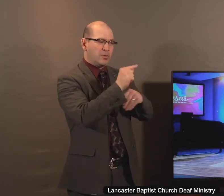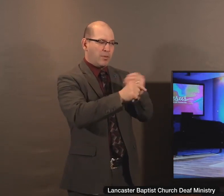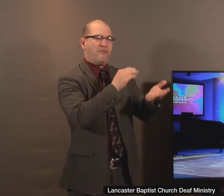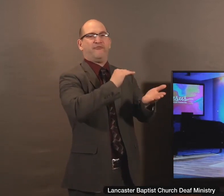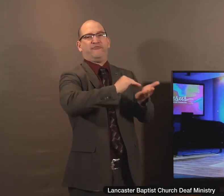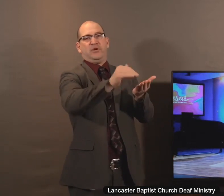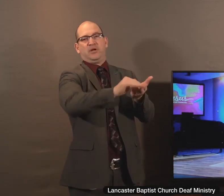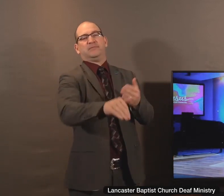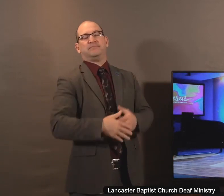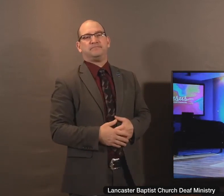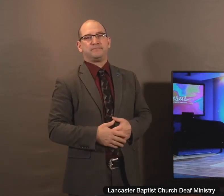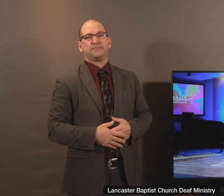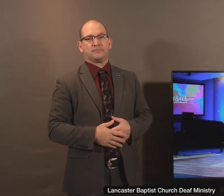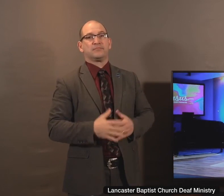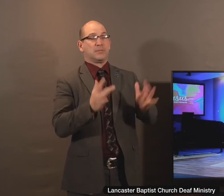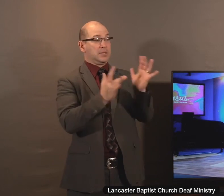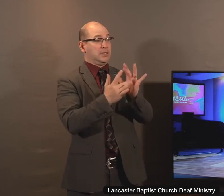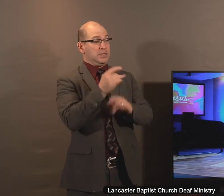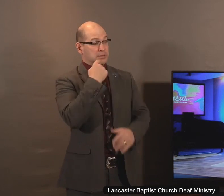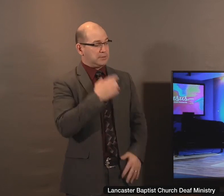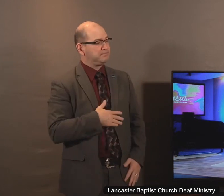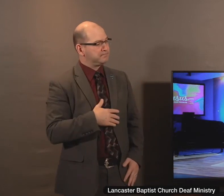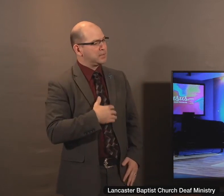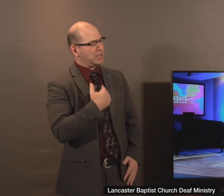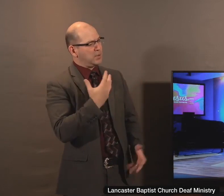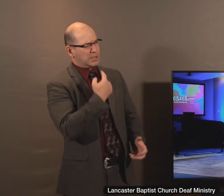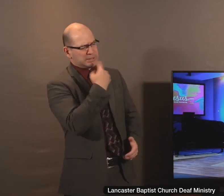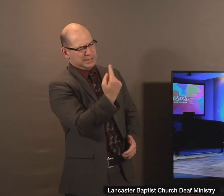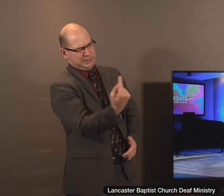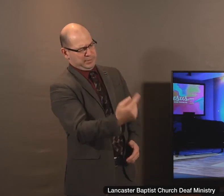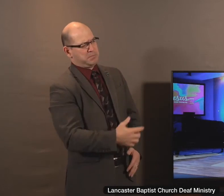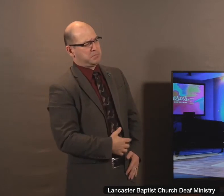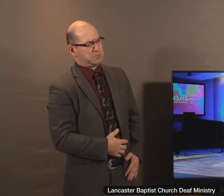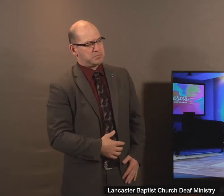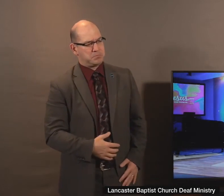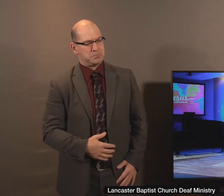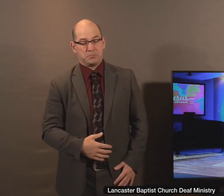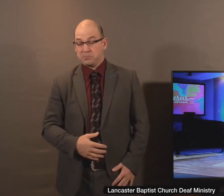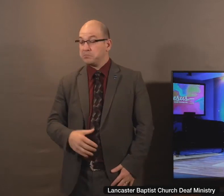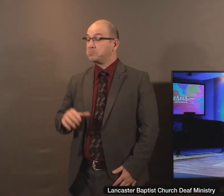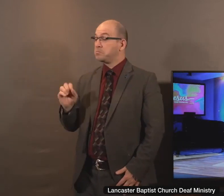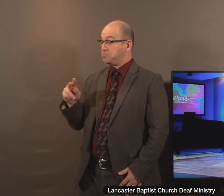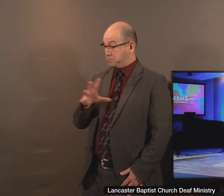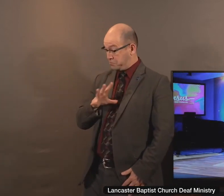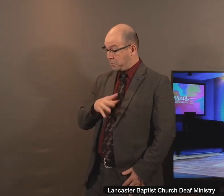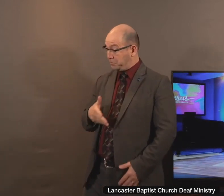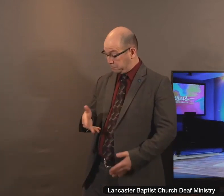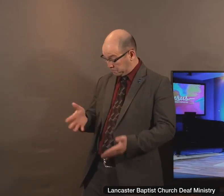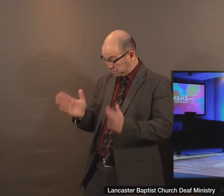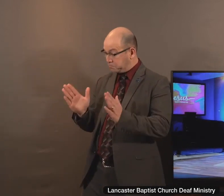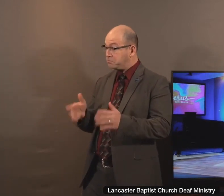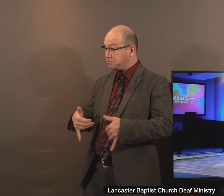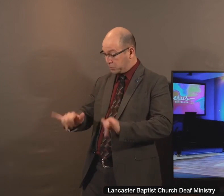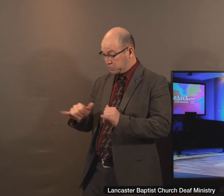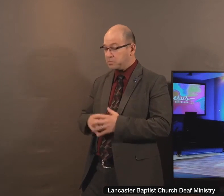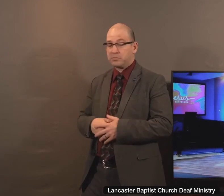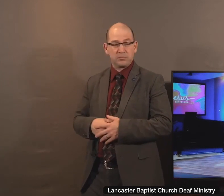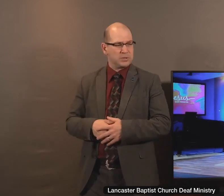40, Jesus says, Simon, I have somewhat to say unto thee. And Simon said, master, say on. He said, there was a certain